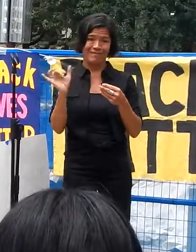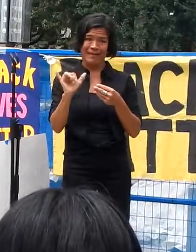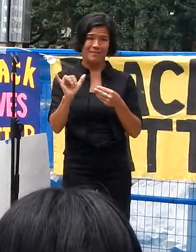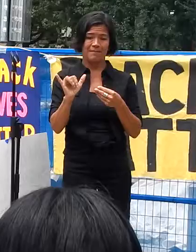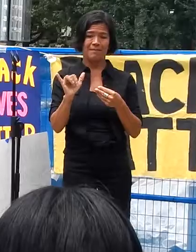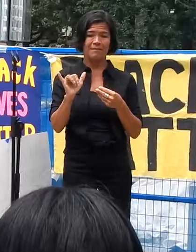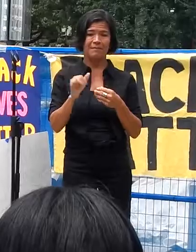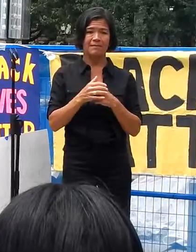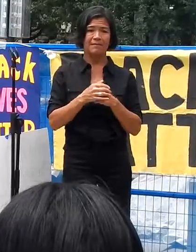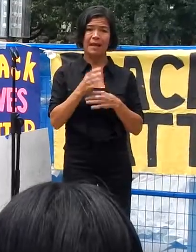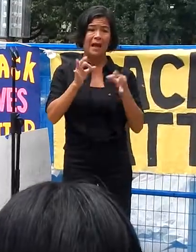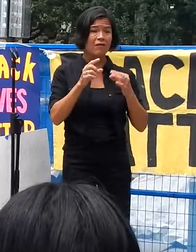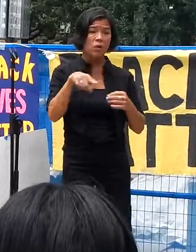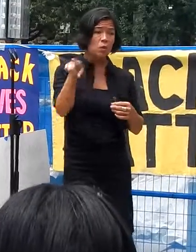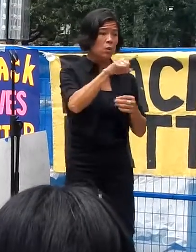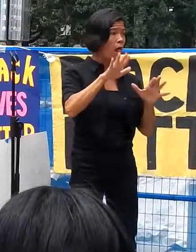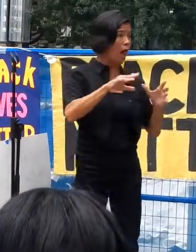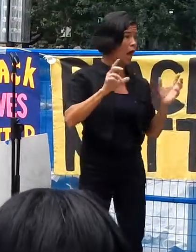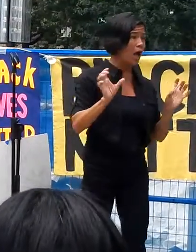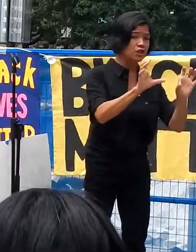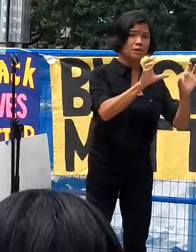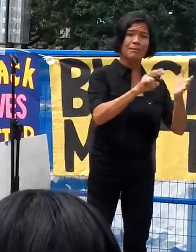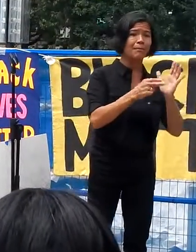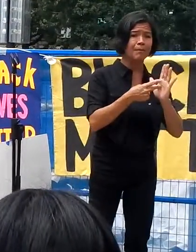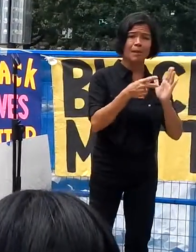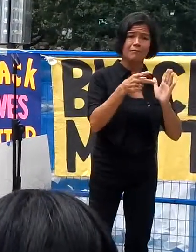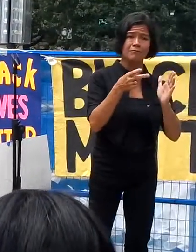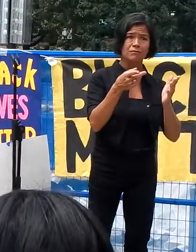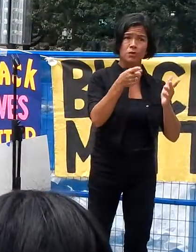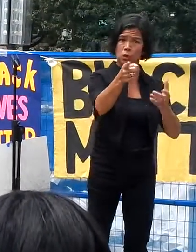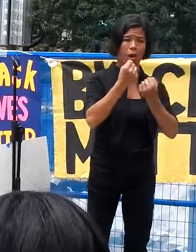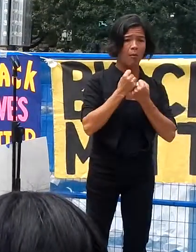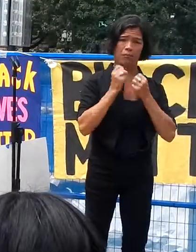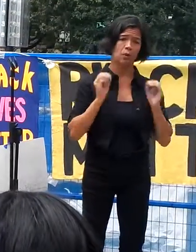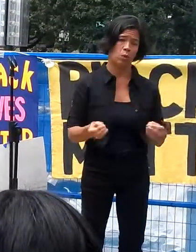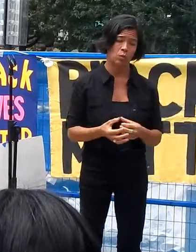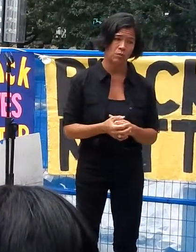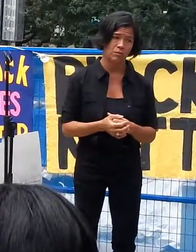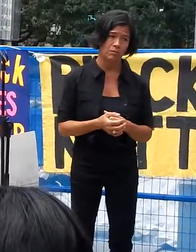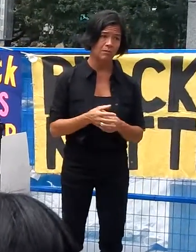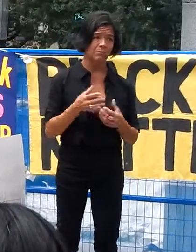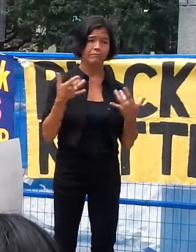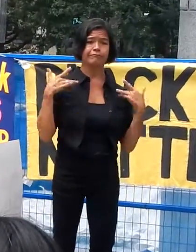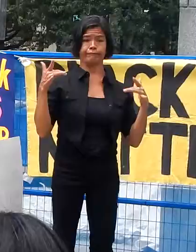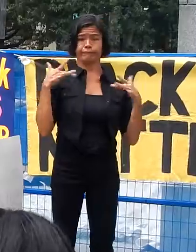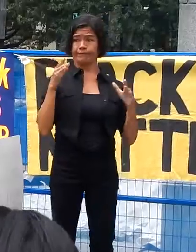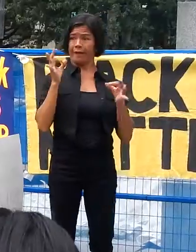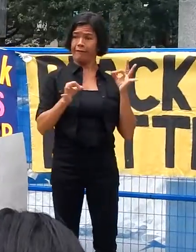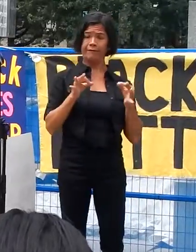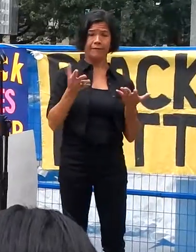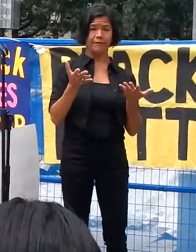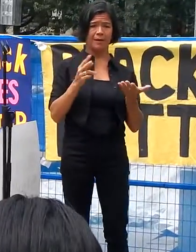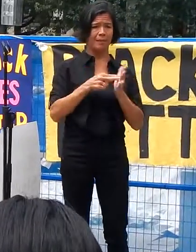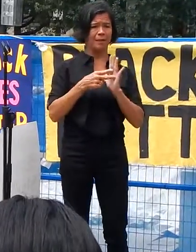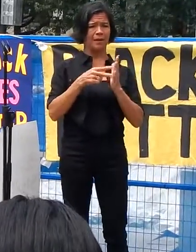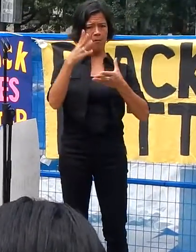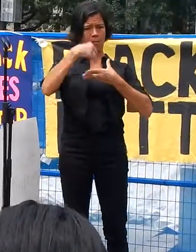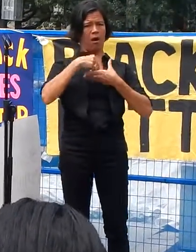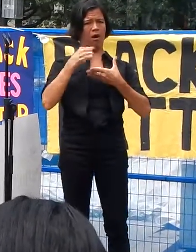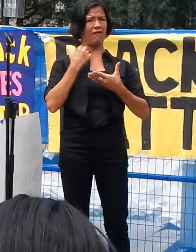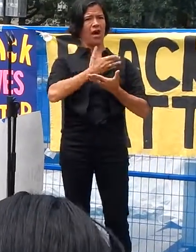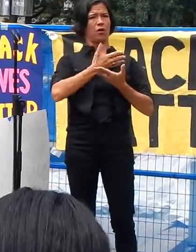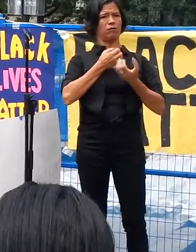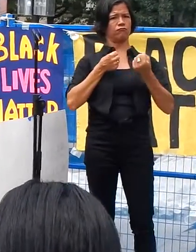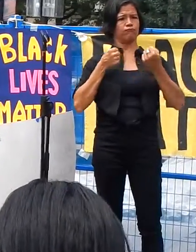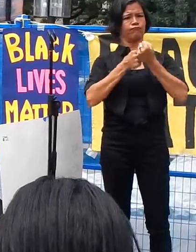if you are not taking any action, you are not helping us. If you are not taking any action, you are not being part of us.